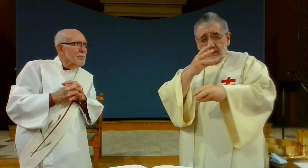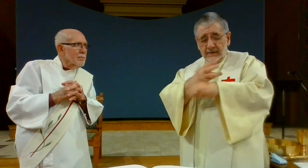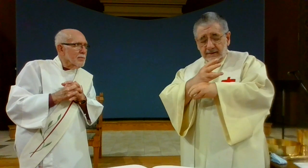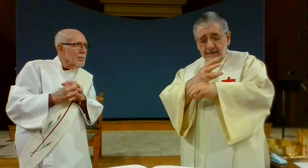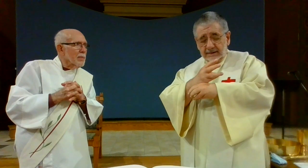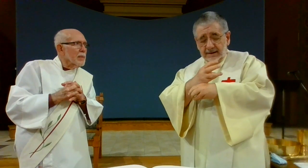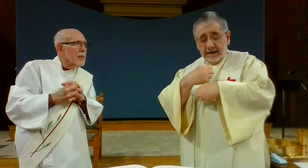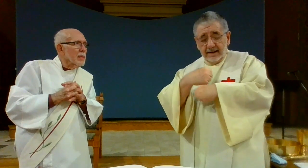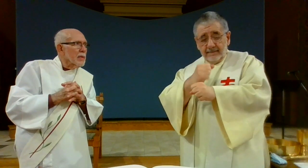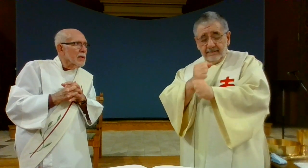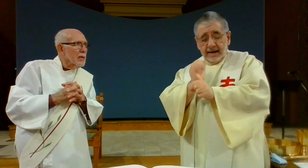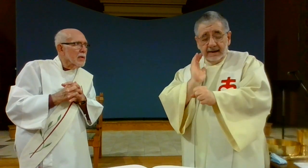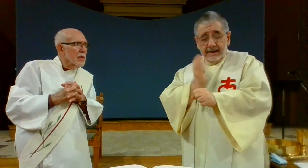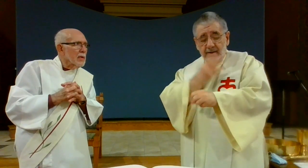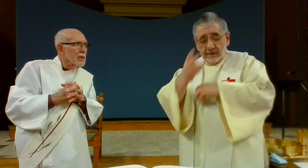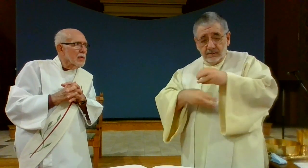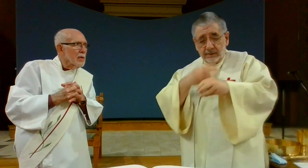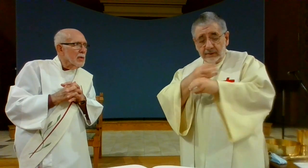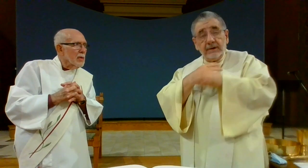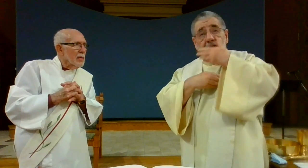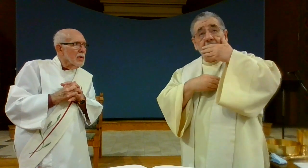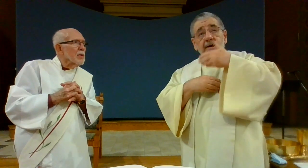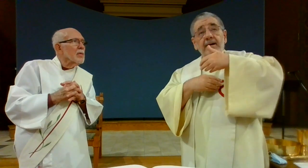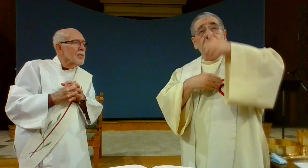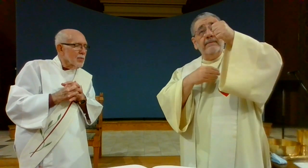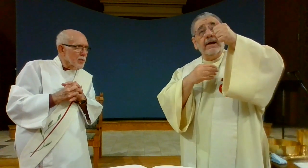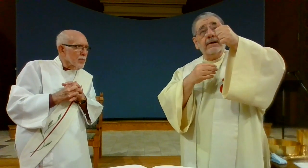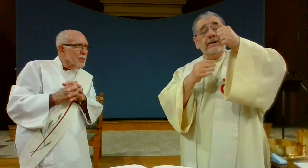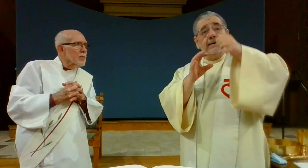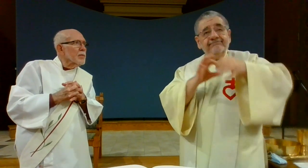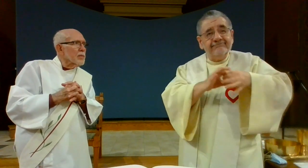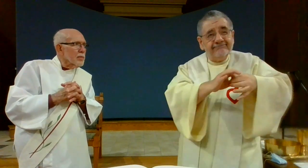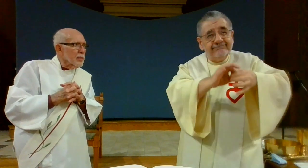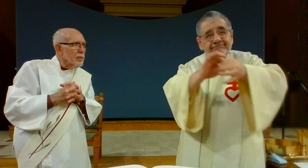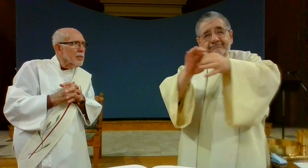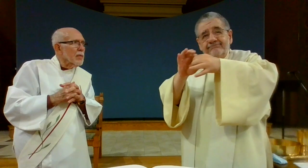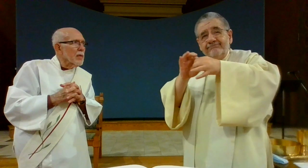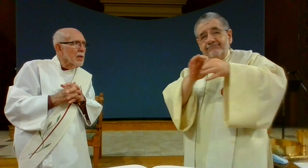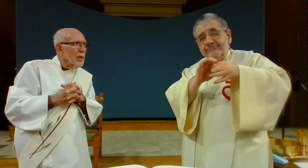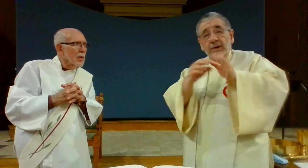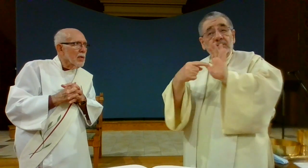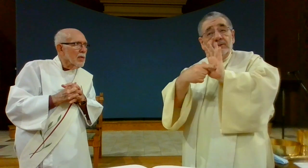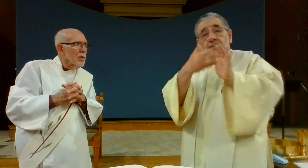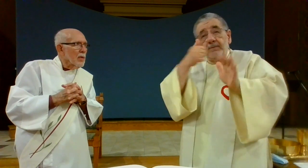that we may heal our world to make our world a better more unified place